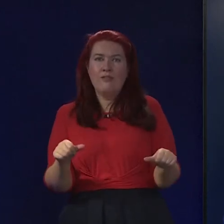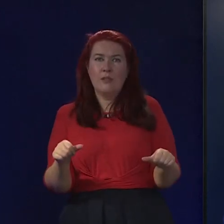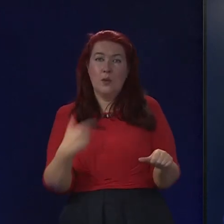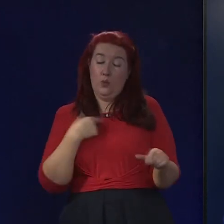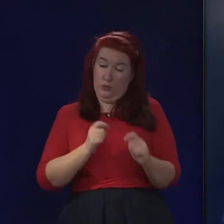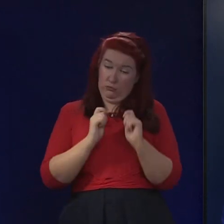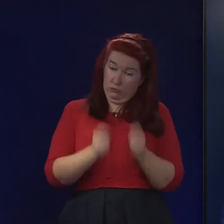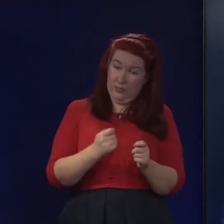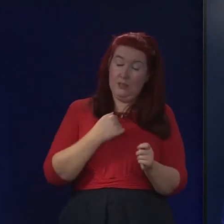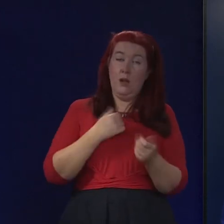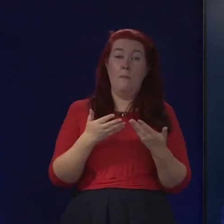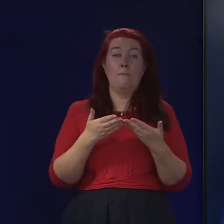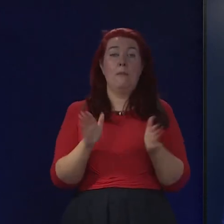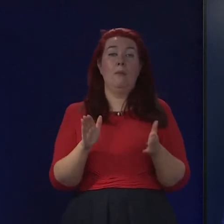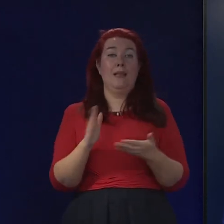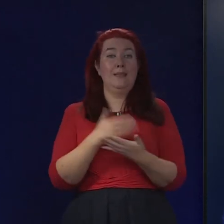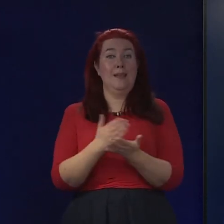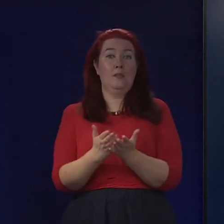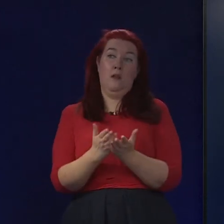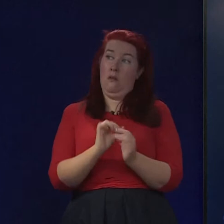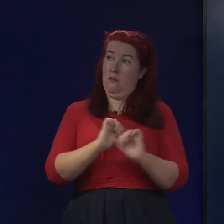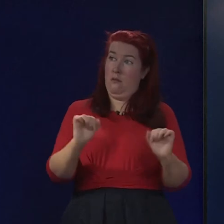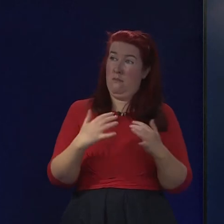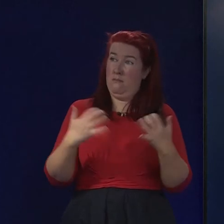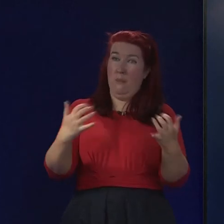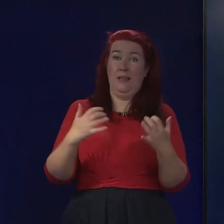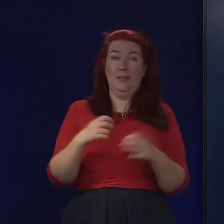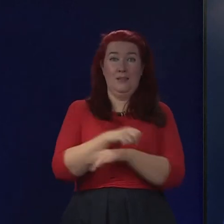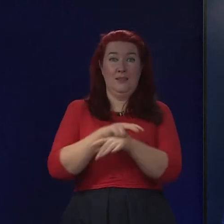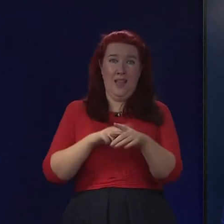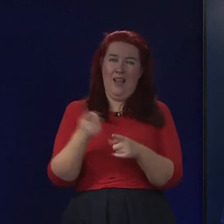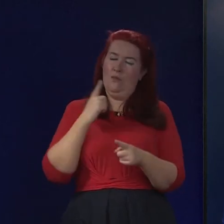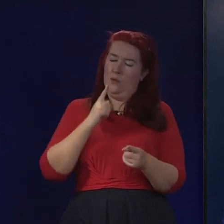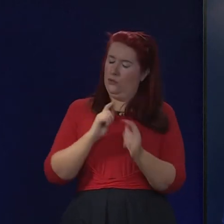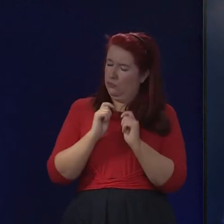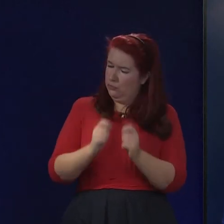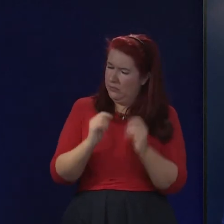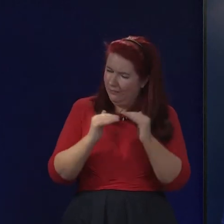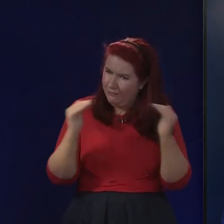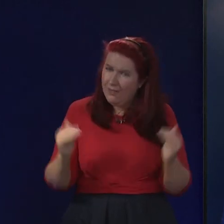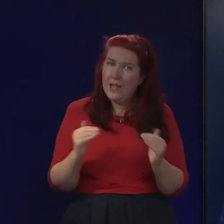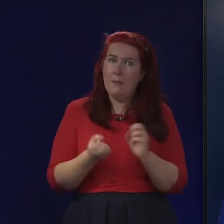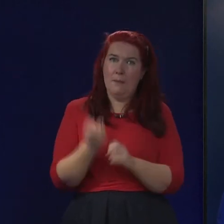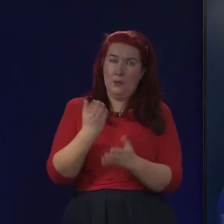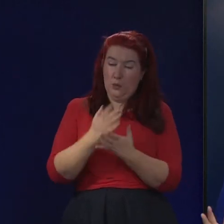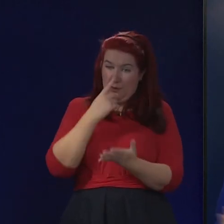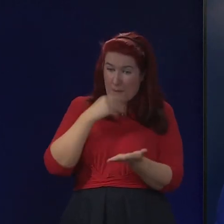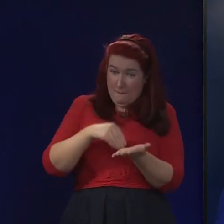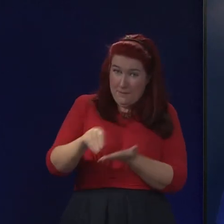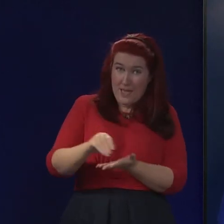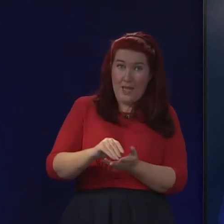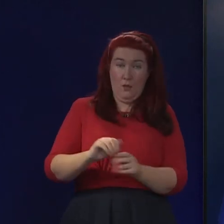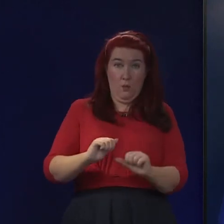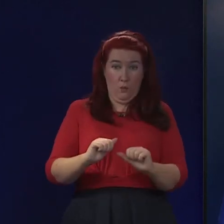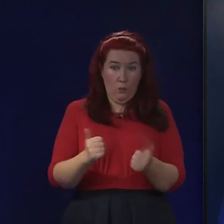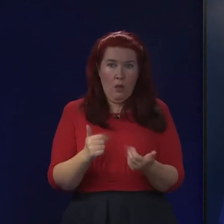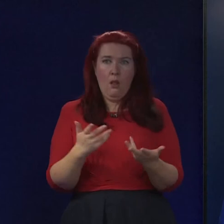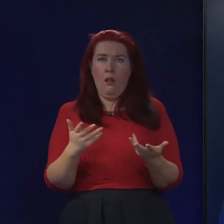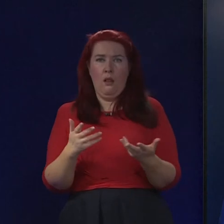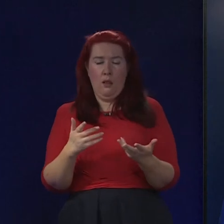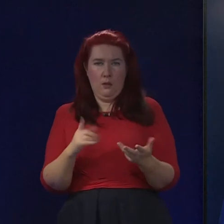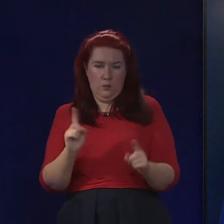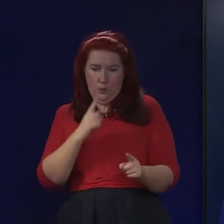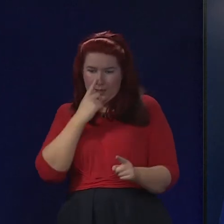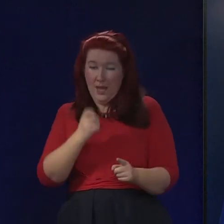public sector workers as fairly as we possibly can, to maximise pay increases within the resources we've got, and to avoid industrial